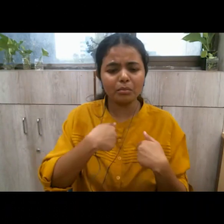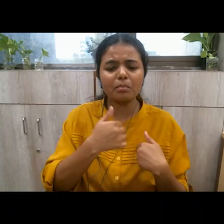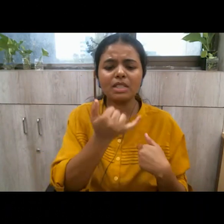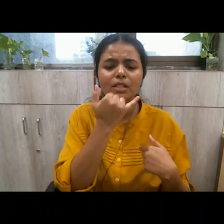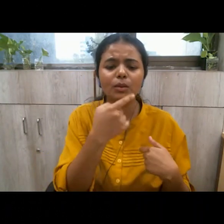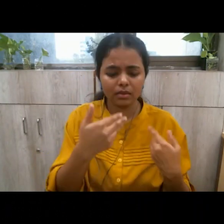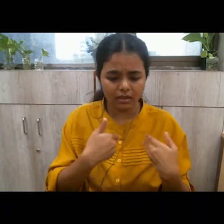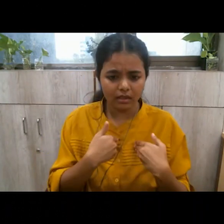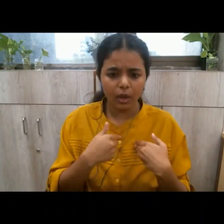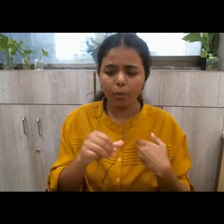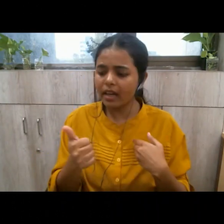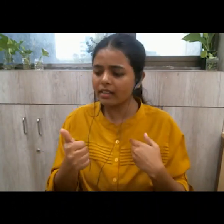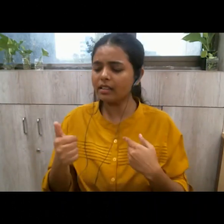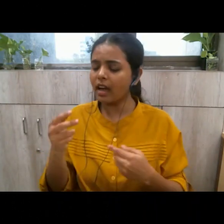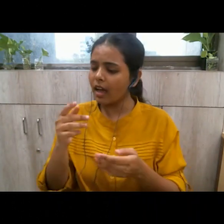with my sub-identities